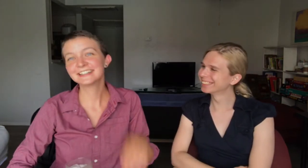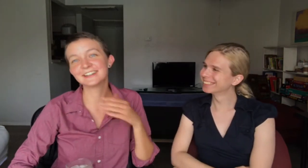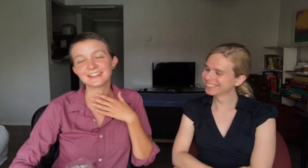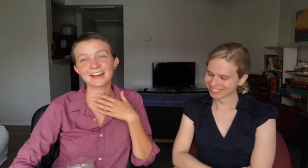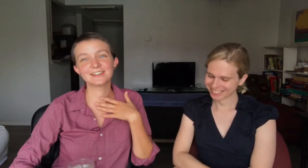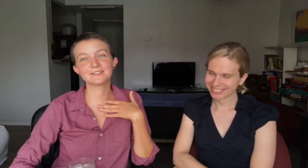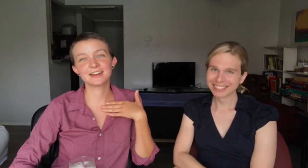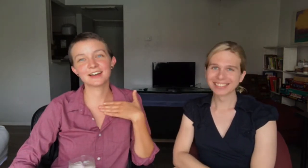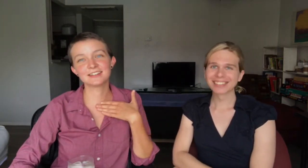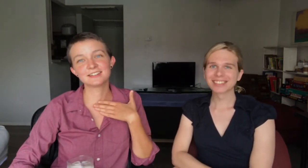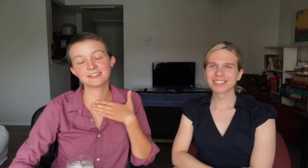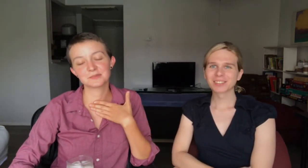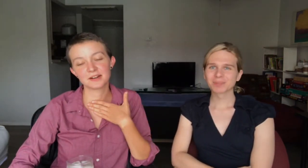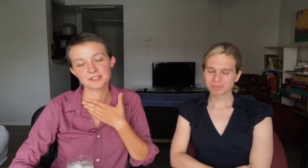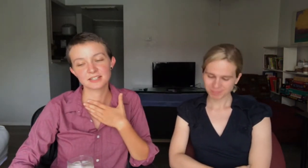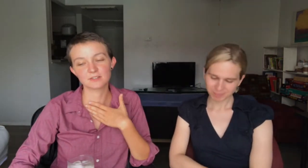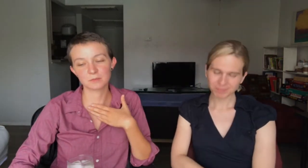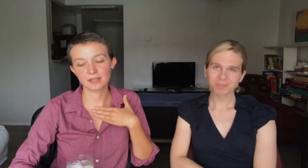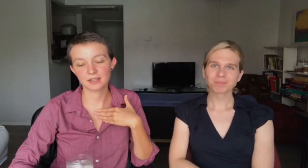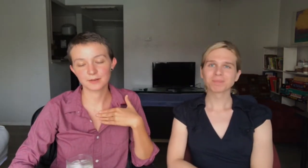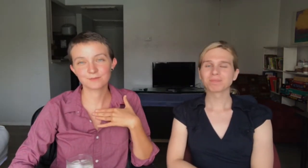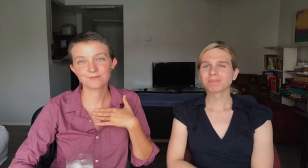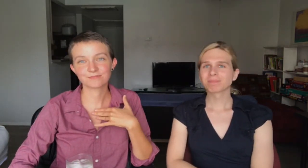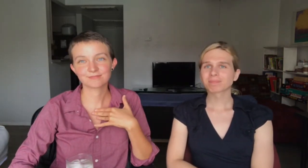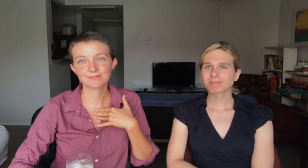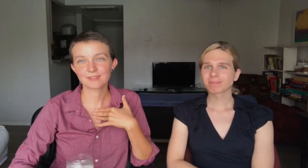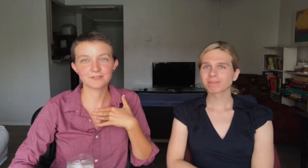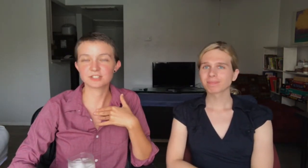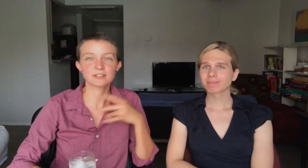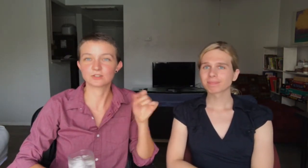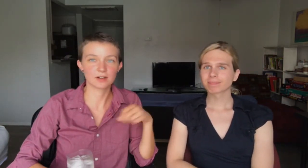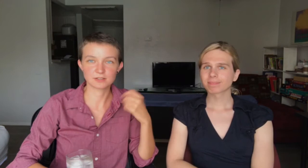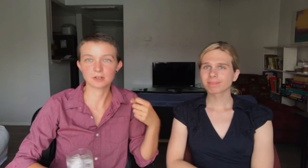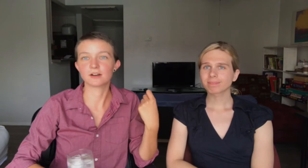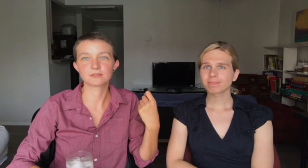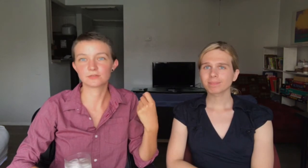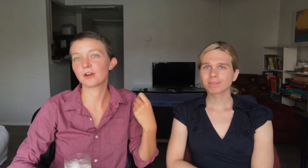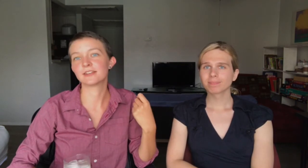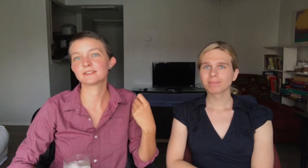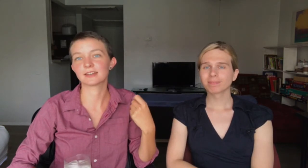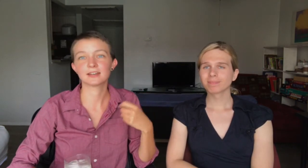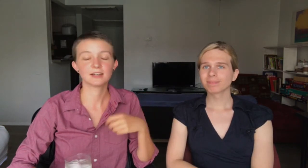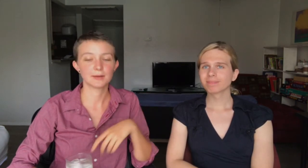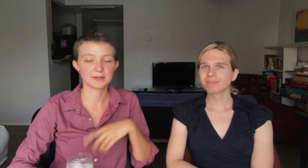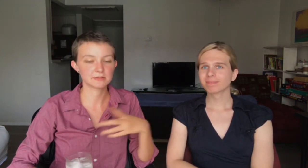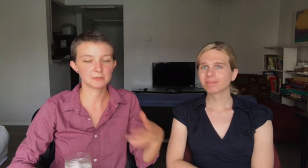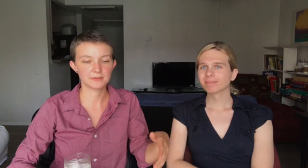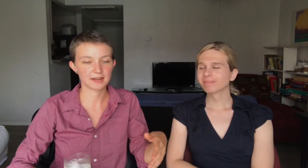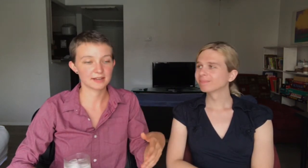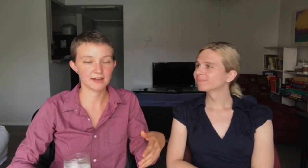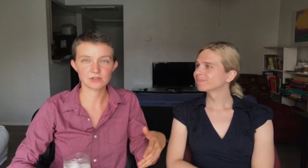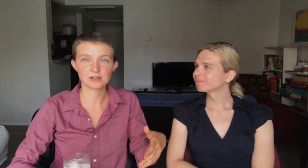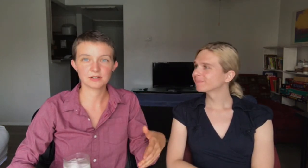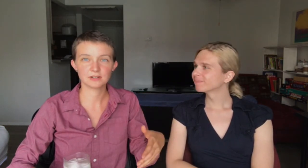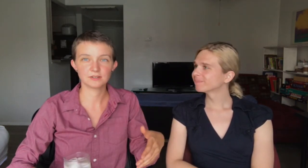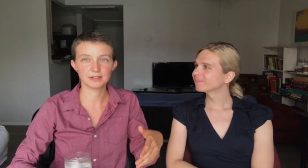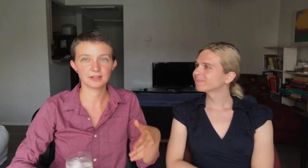No, yeah, I did a project of making, of just like drawing some cards for friends. Like, a bunch of people that I never really